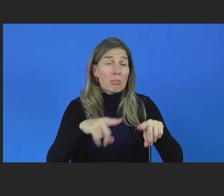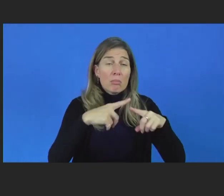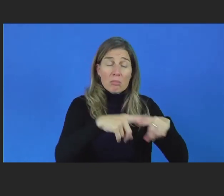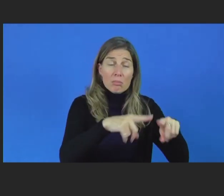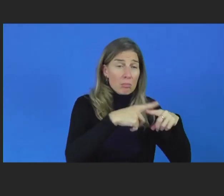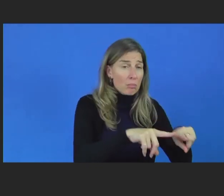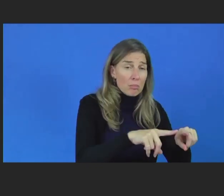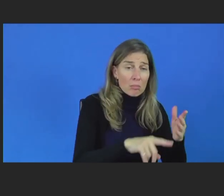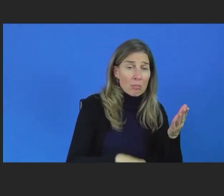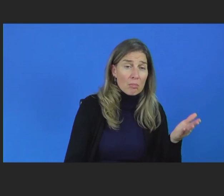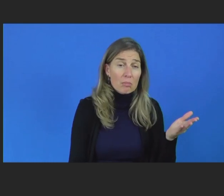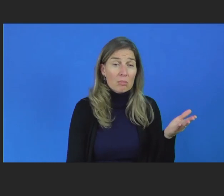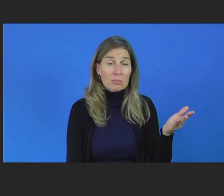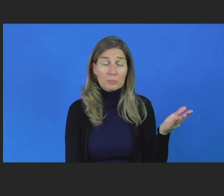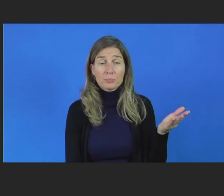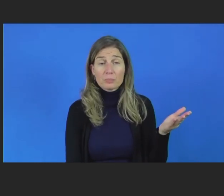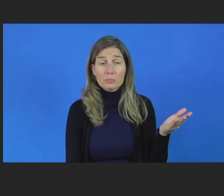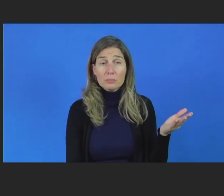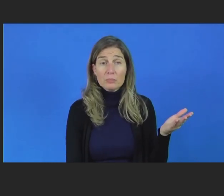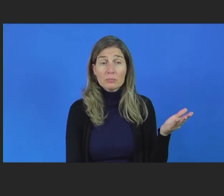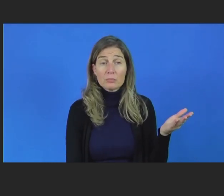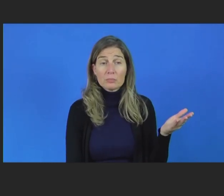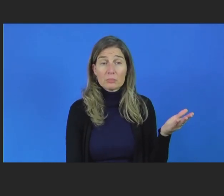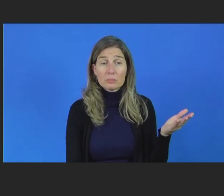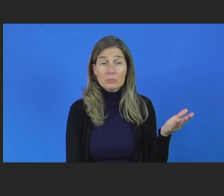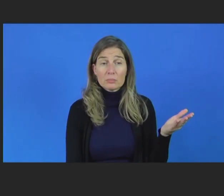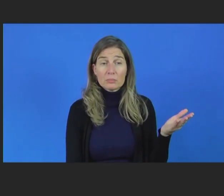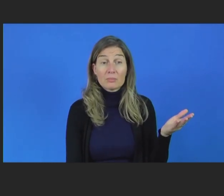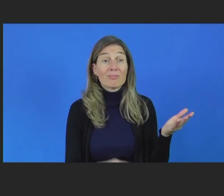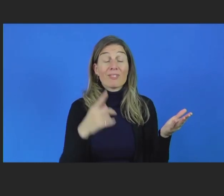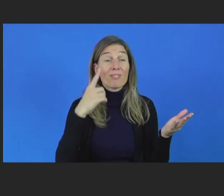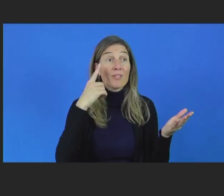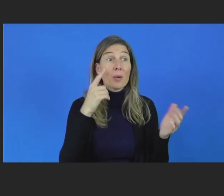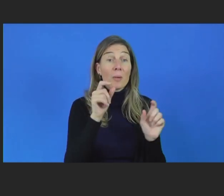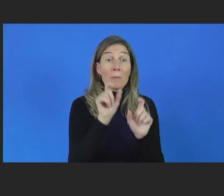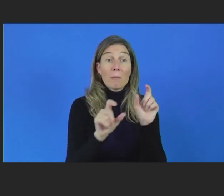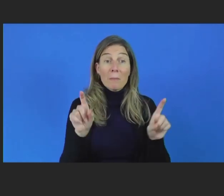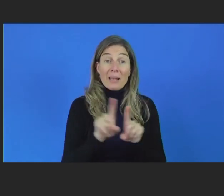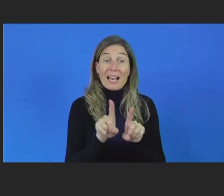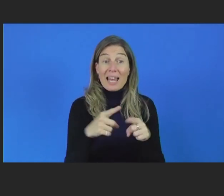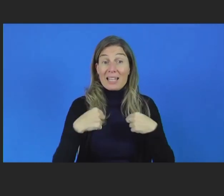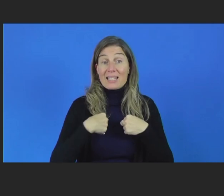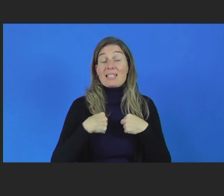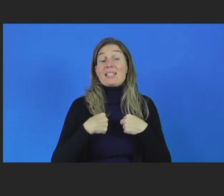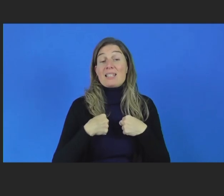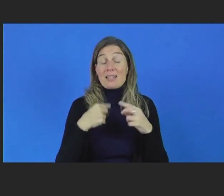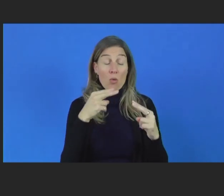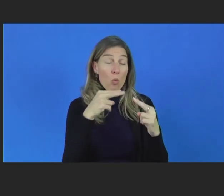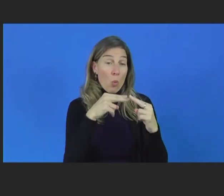I know for many people like me who are autistic who always tend to much prefer using text, for example,